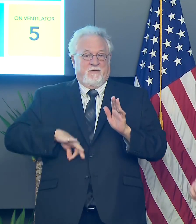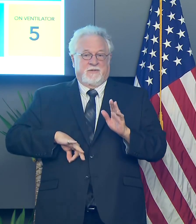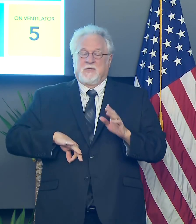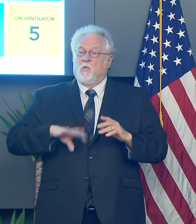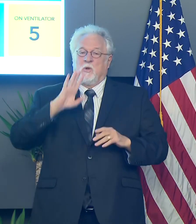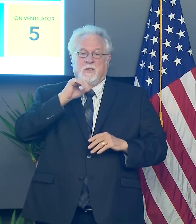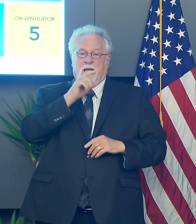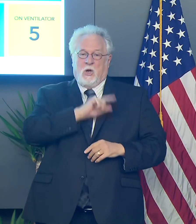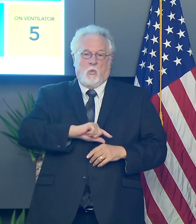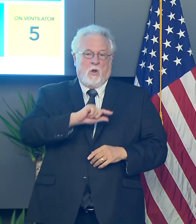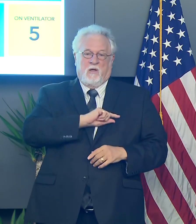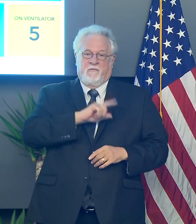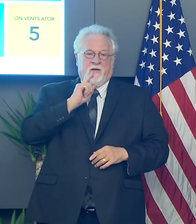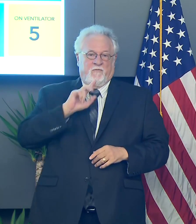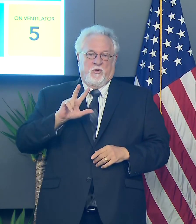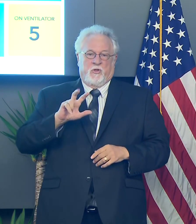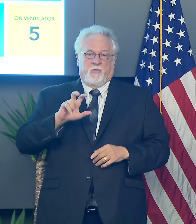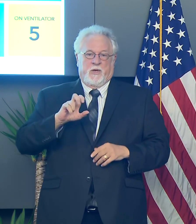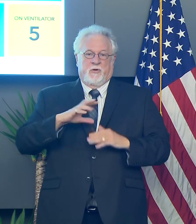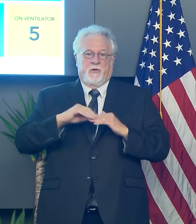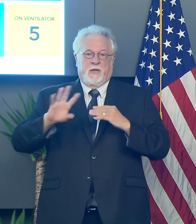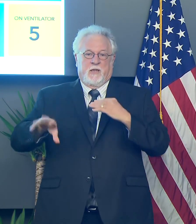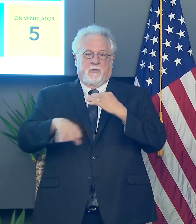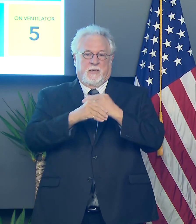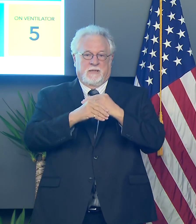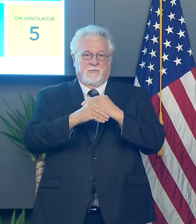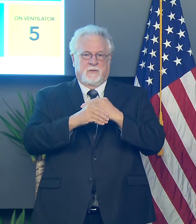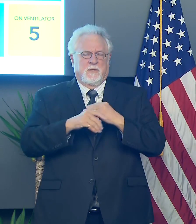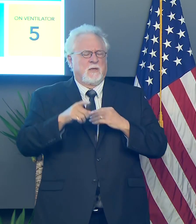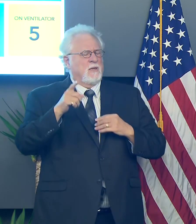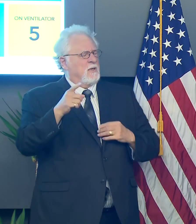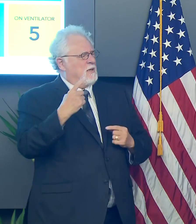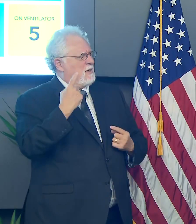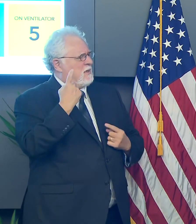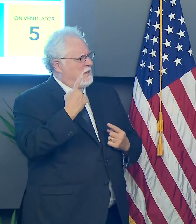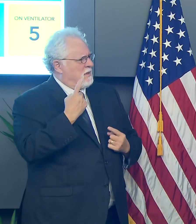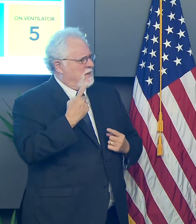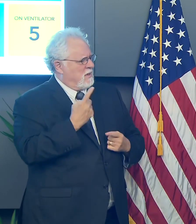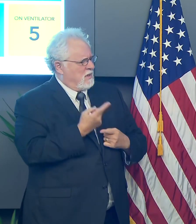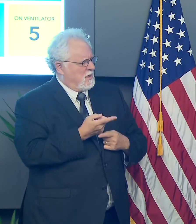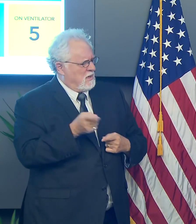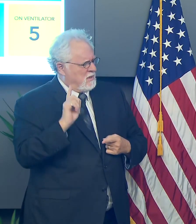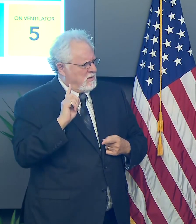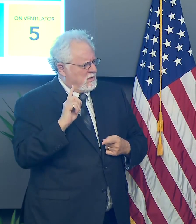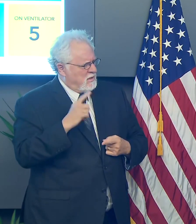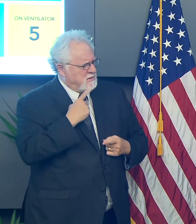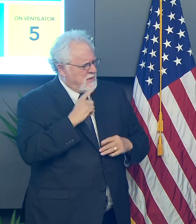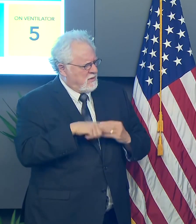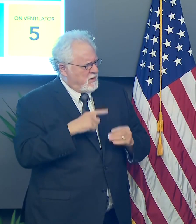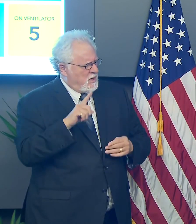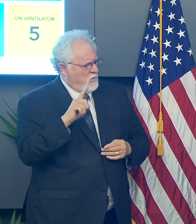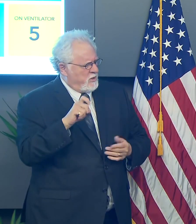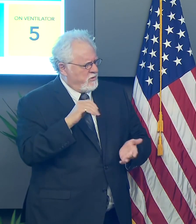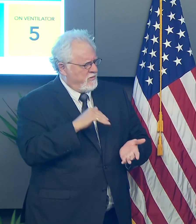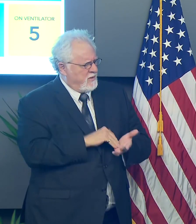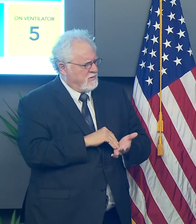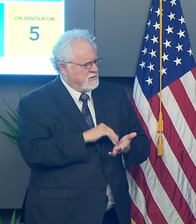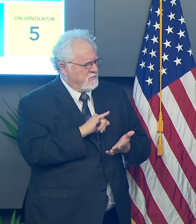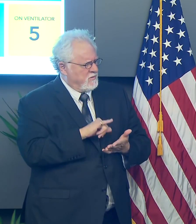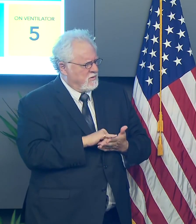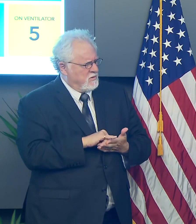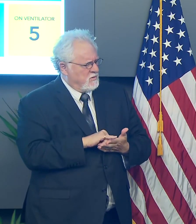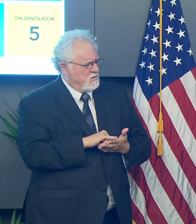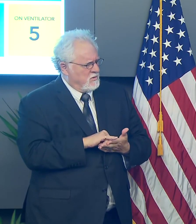qualify for the $300 enhanced benefit. I guess I'm wondering, because I think last week you said there were about a hundred thousand in those. Yeah.